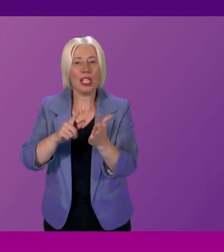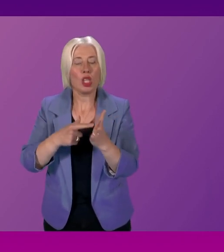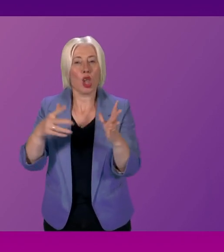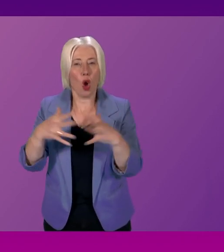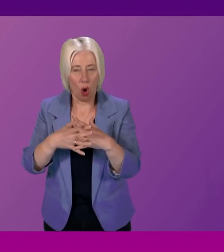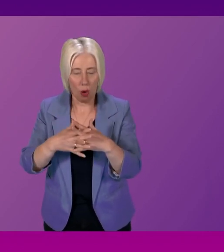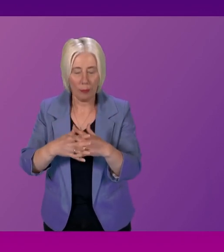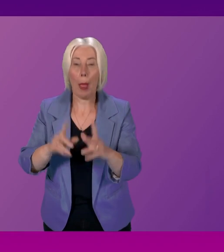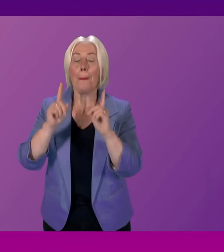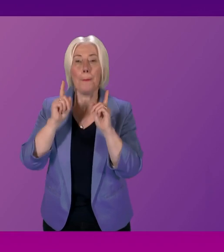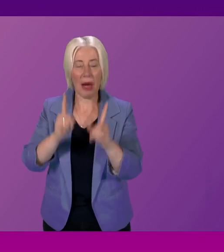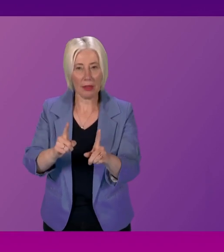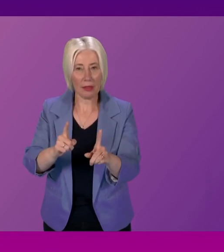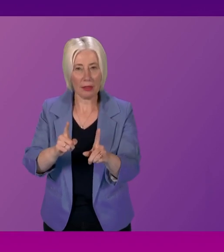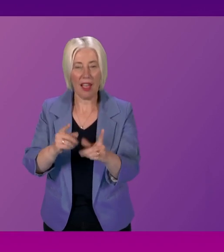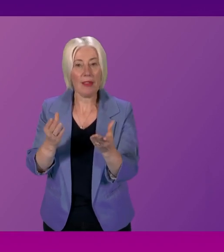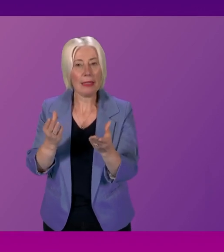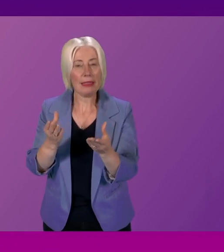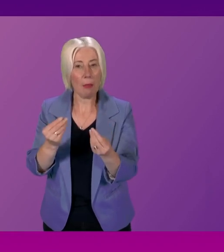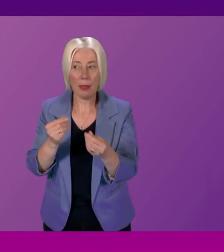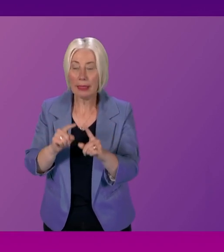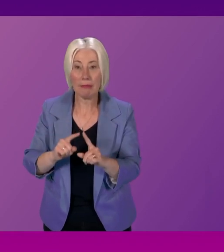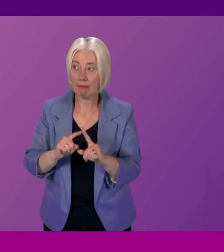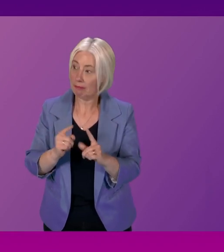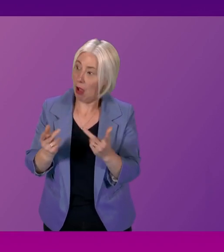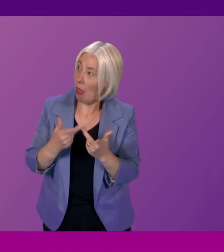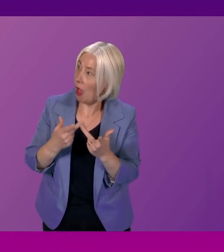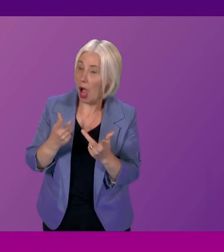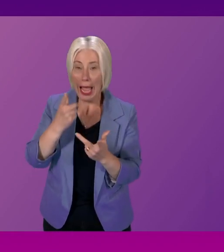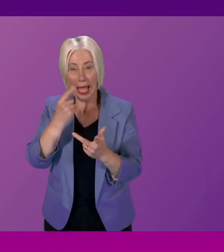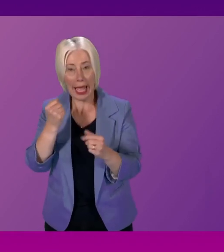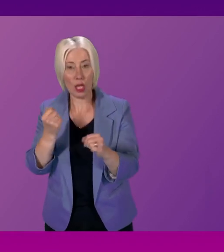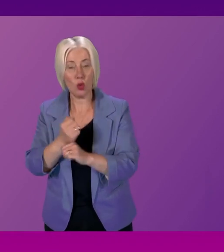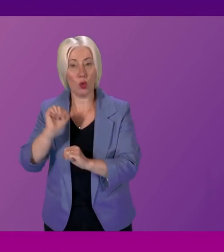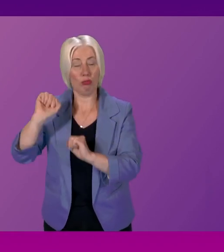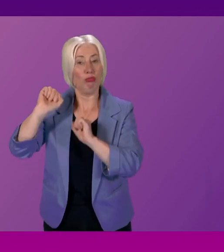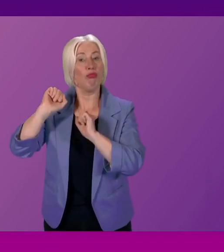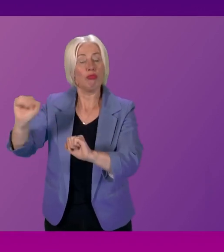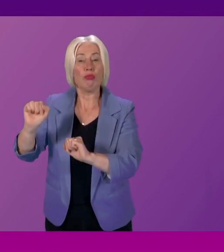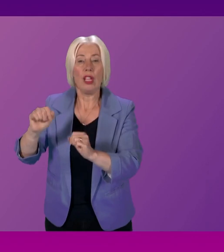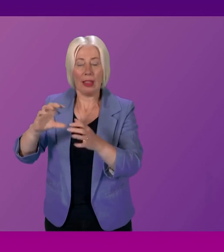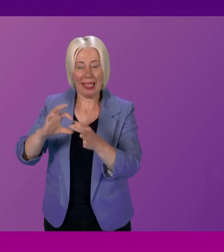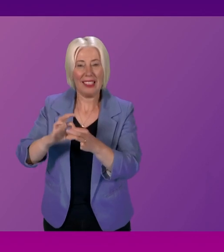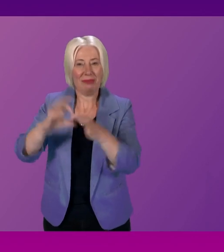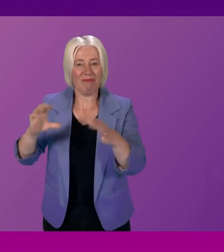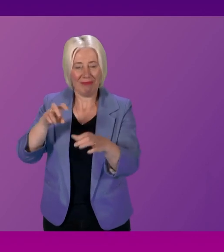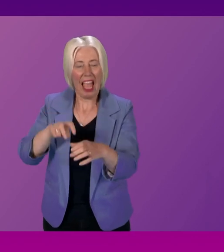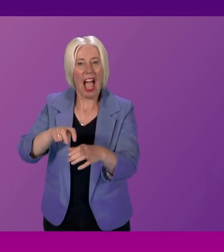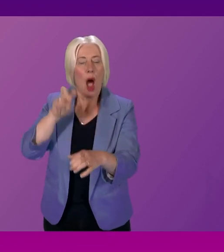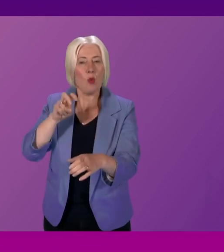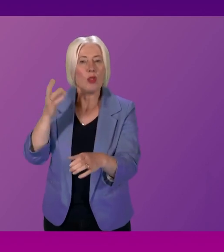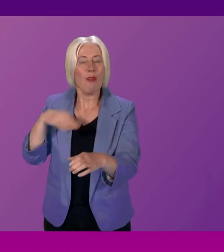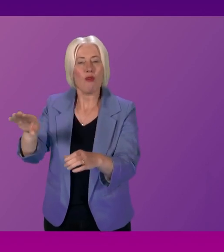notwithstanding, of course, if there's something else we can do and the suggestion being made by Miles Briggs in relation to decoupling, I will consider.